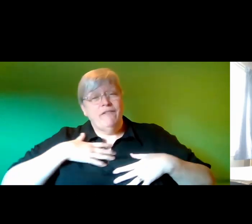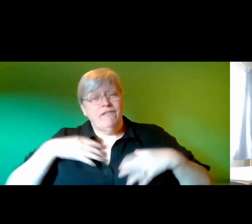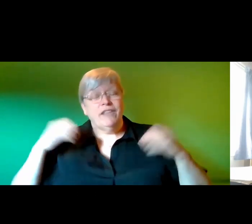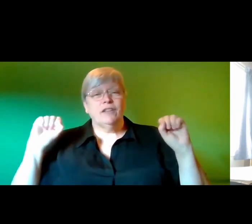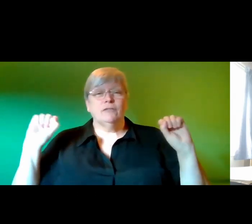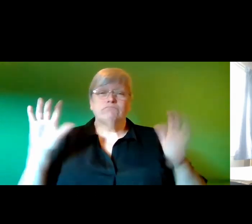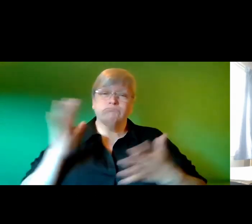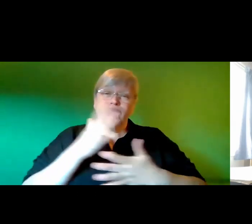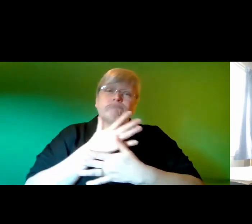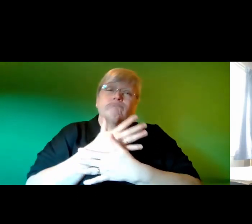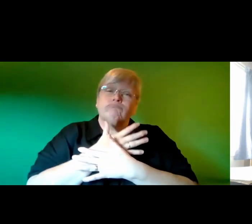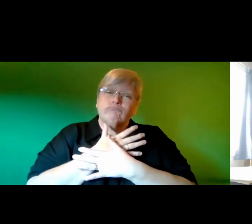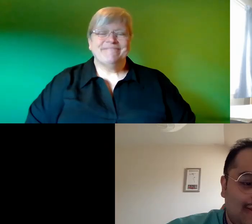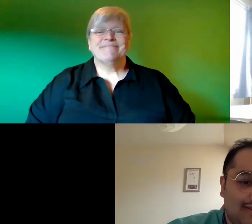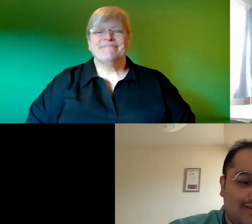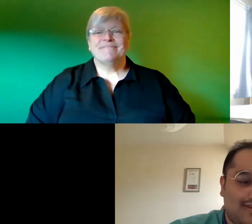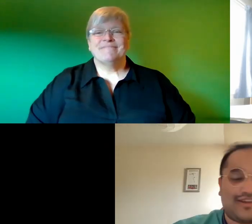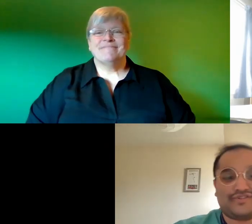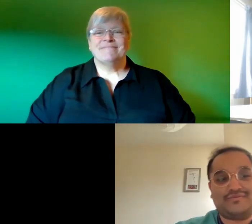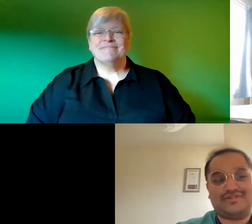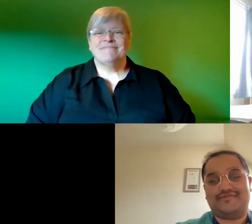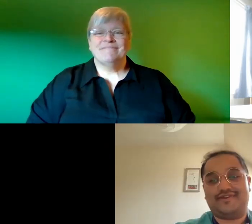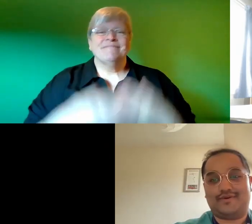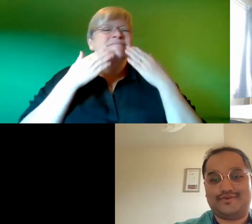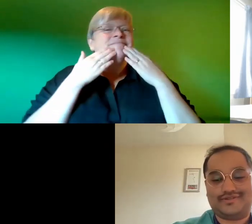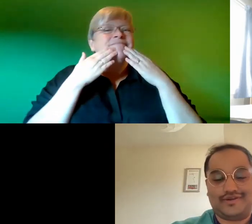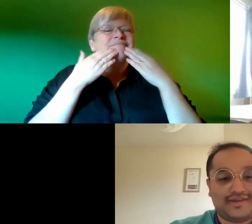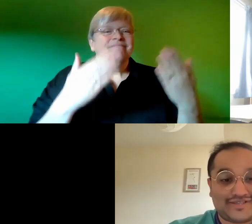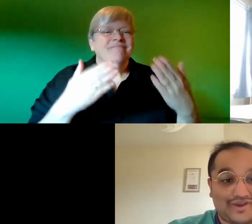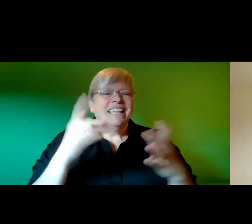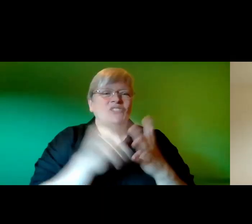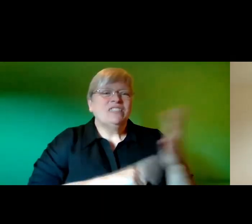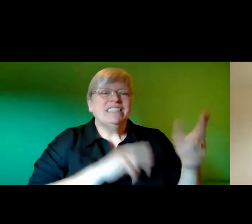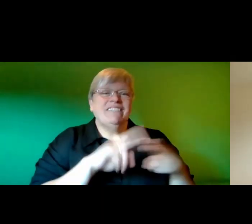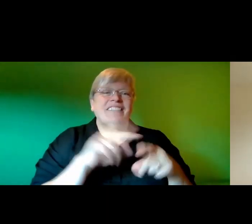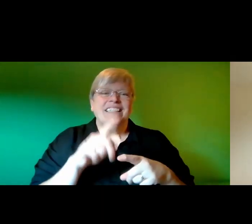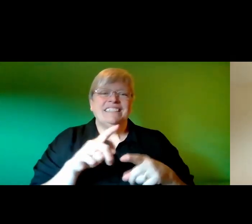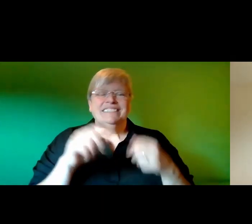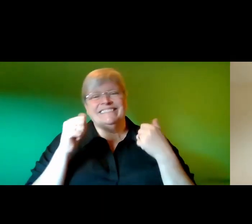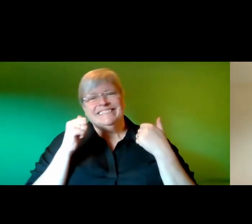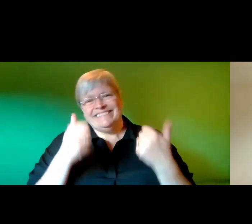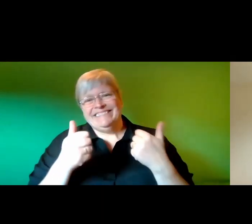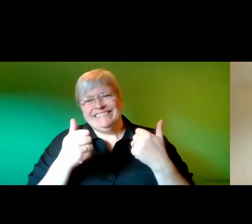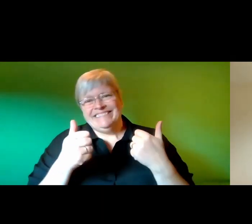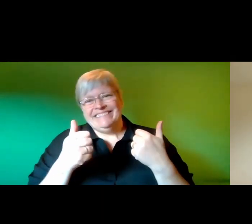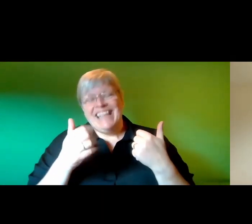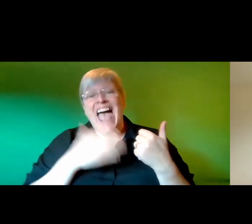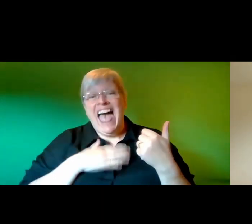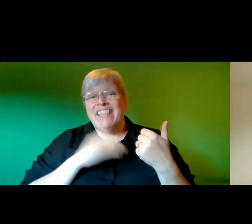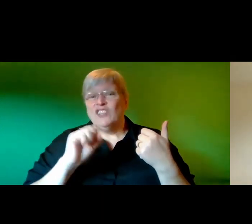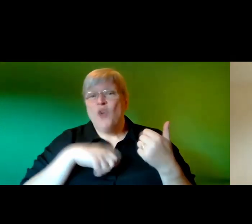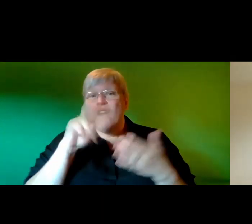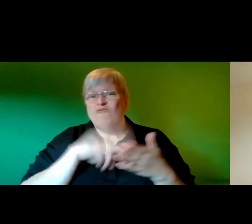around me thank you thank you so much chefe that was amazing you have an amazing um reading voice